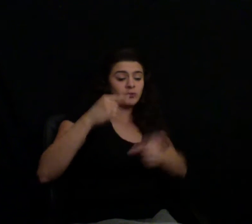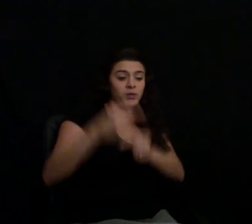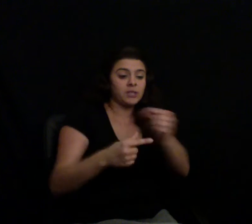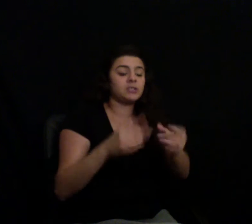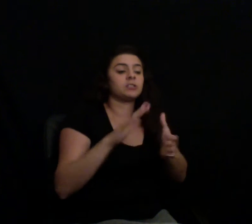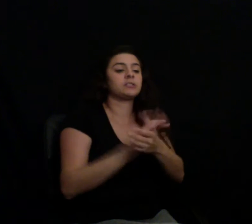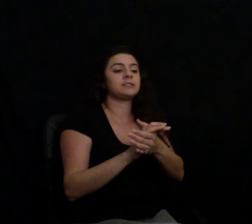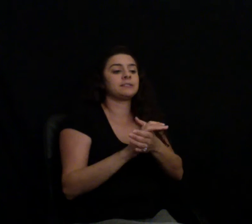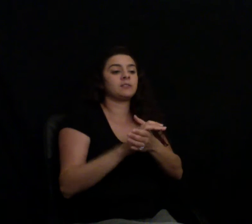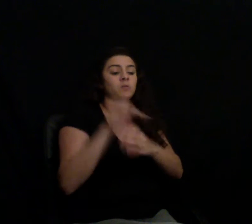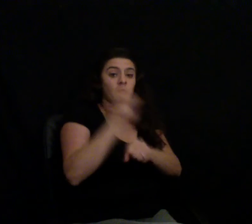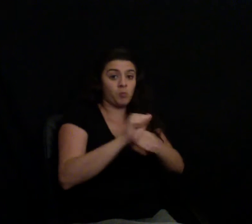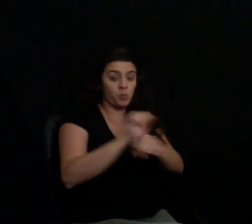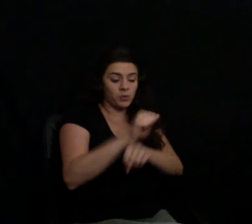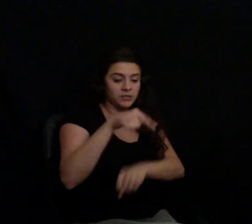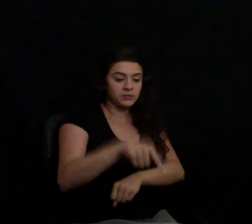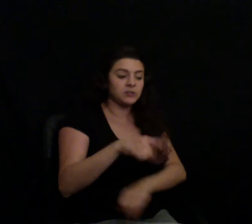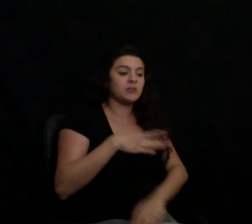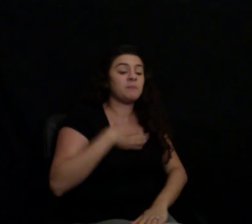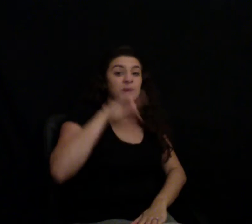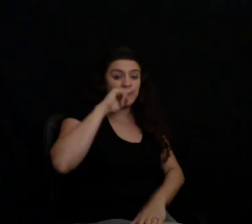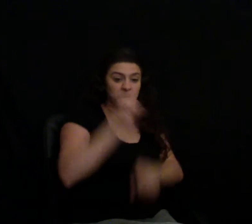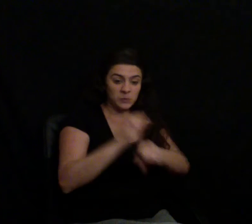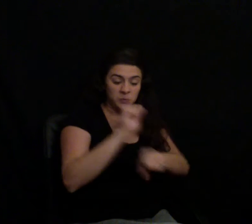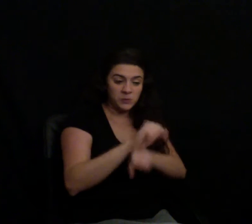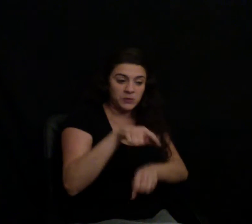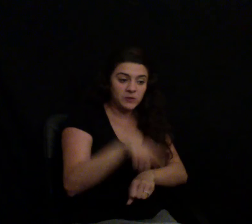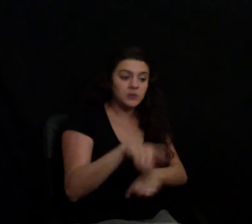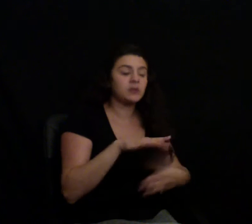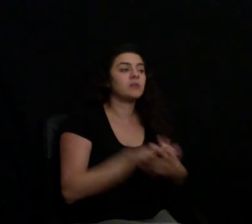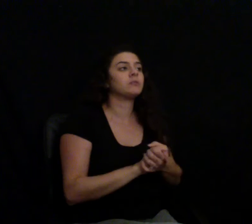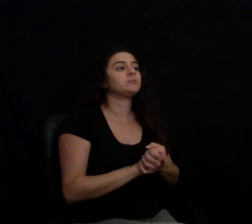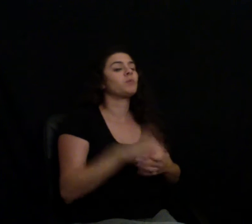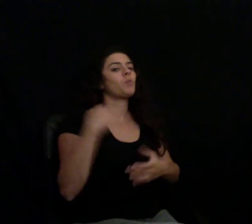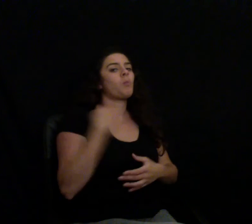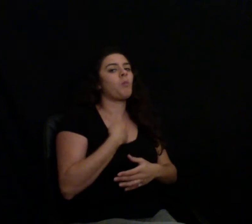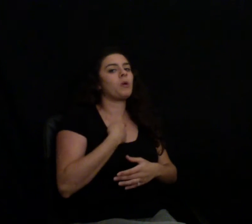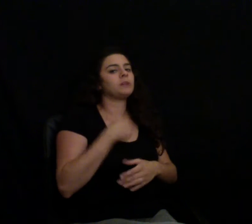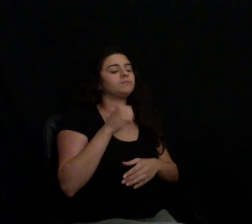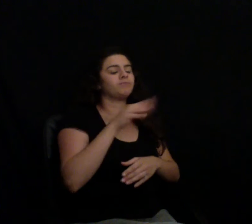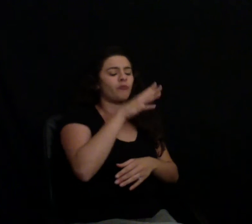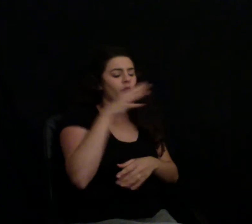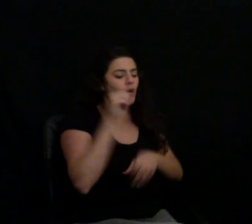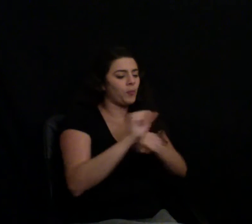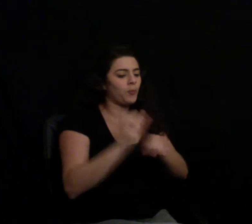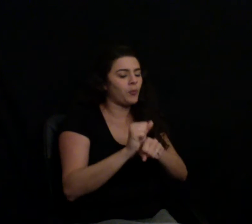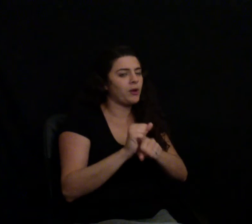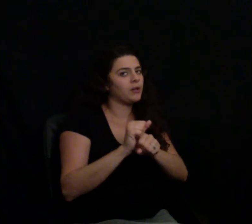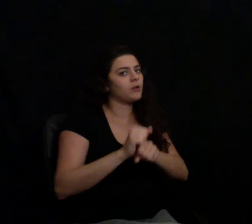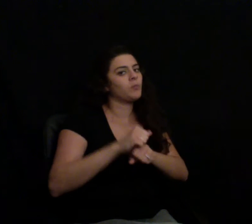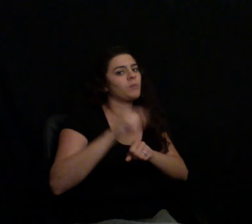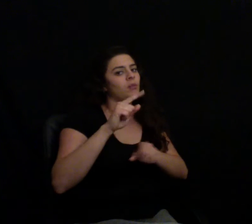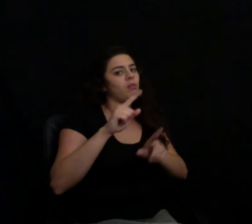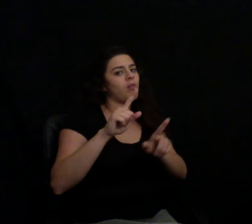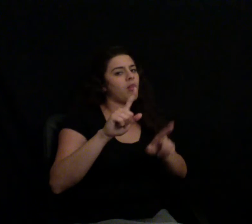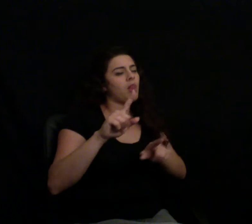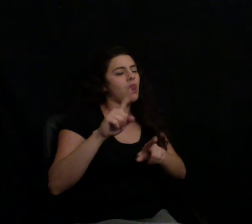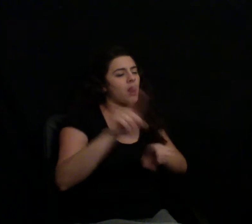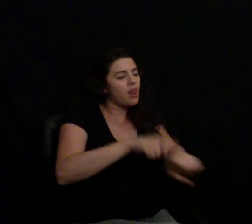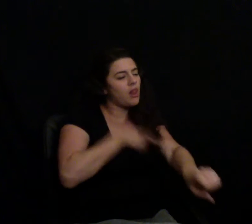my mother's side of the family. We actually have a land grant for the King of England, so we've been around here a while. Like many generations before him, Craig helped out on the farm as a